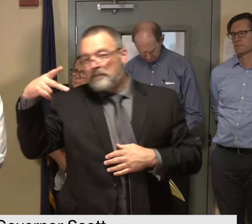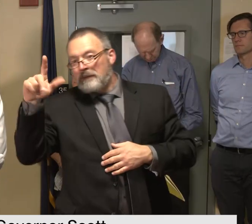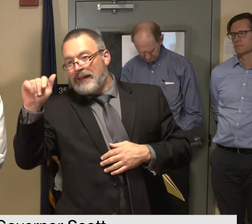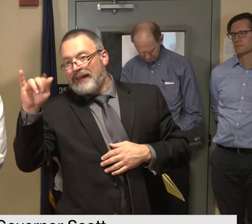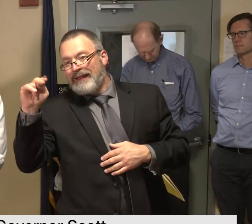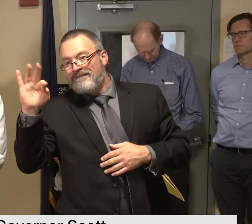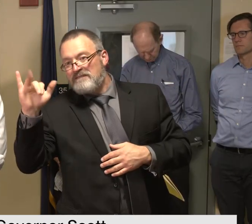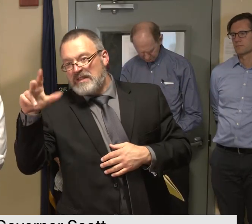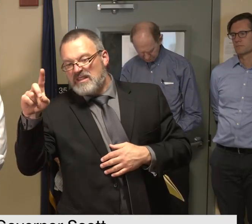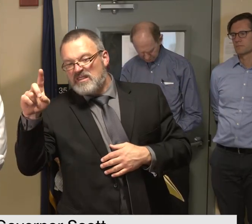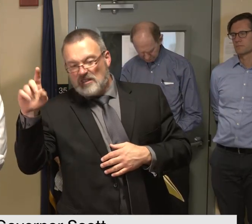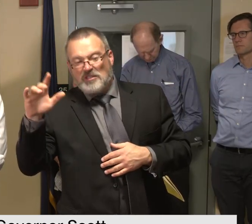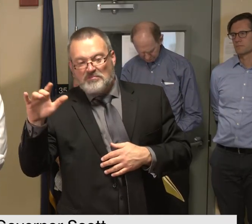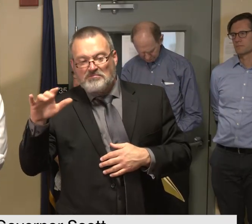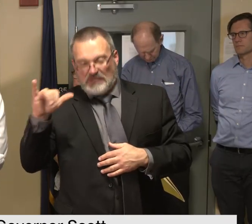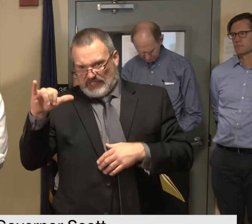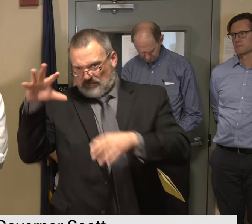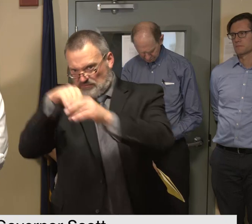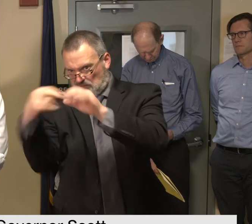includes a closed bridge